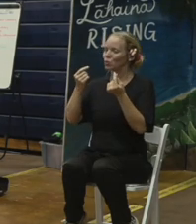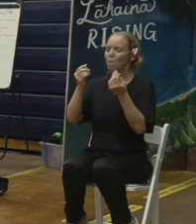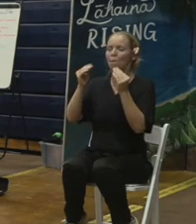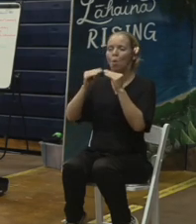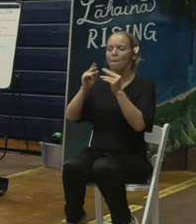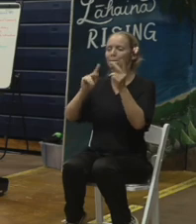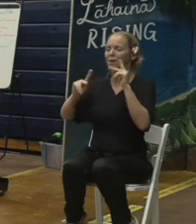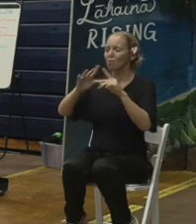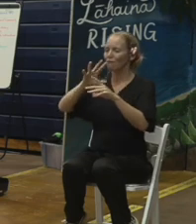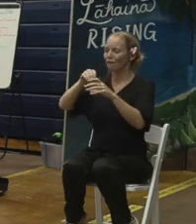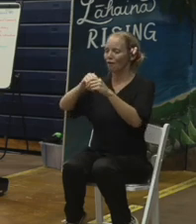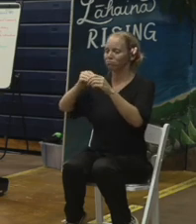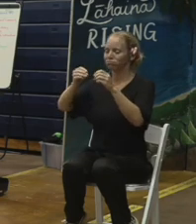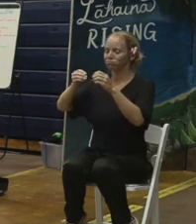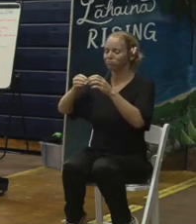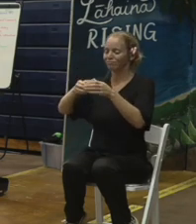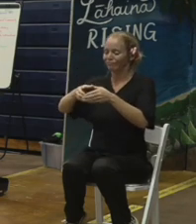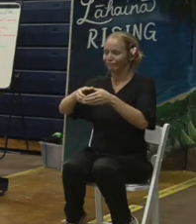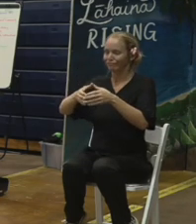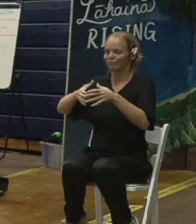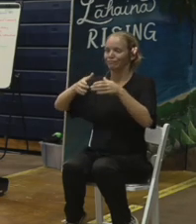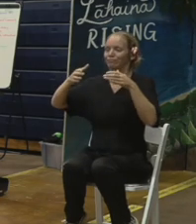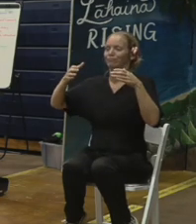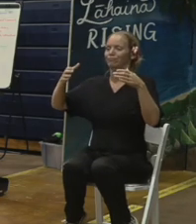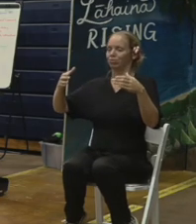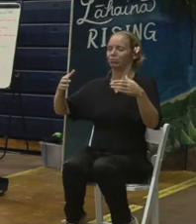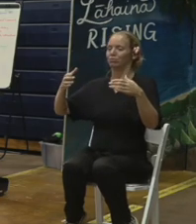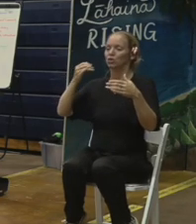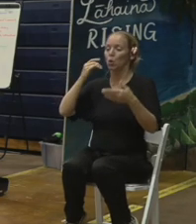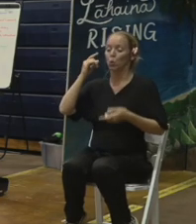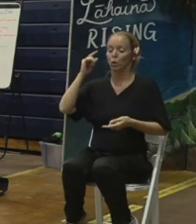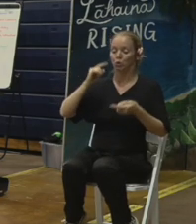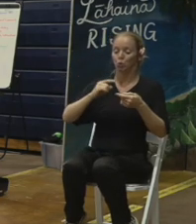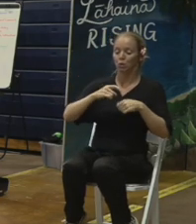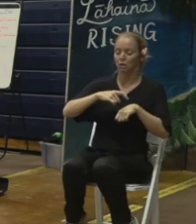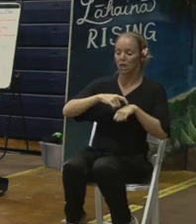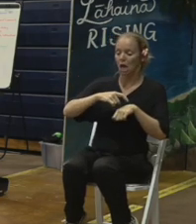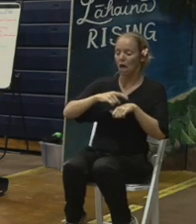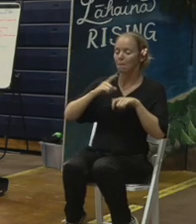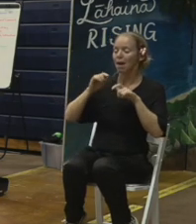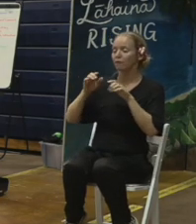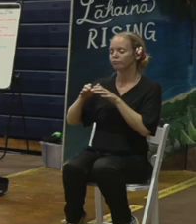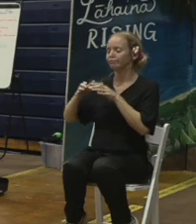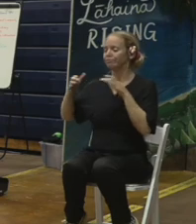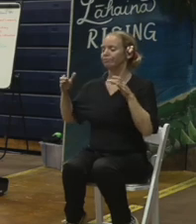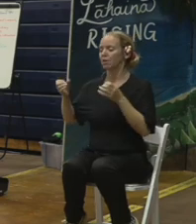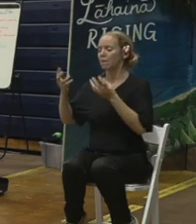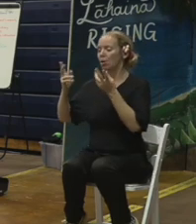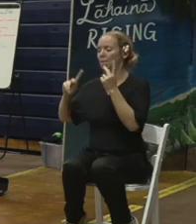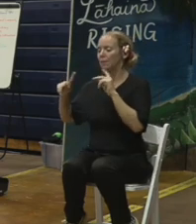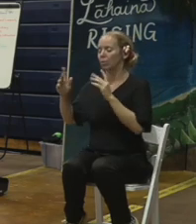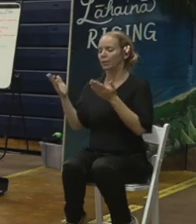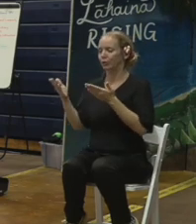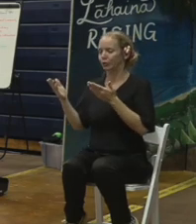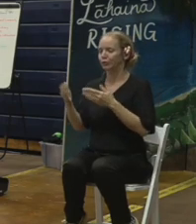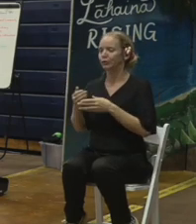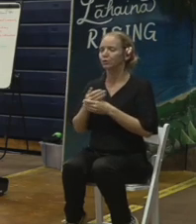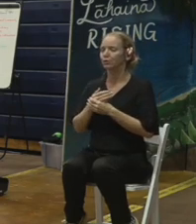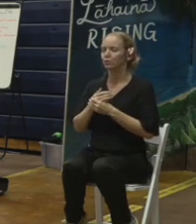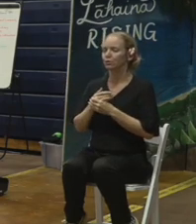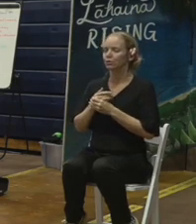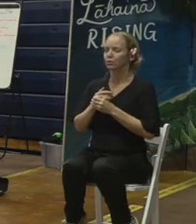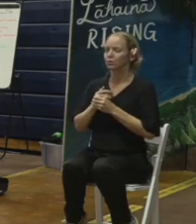operating at once. So to reduce that number of time on an individual property, to do it safely and